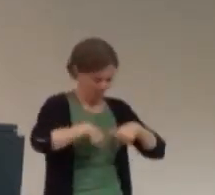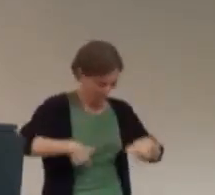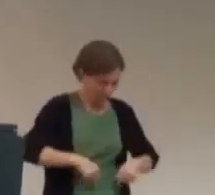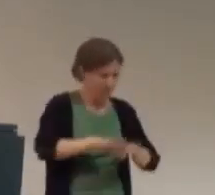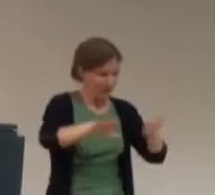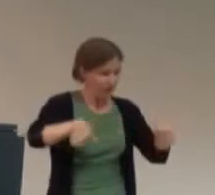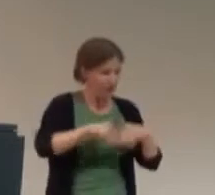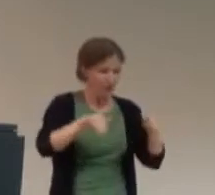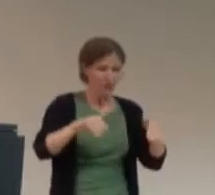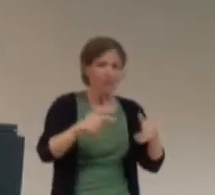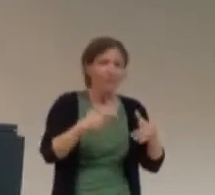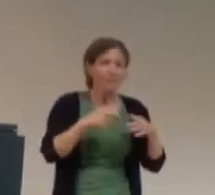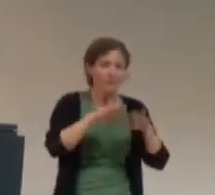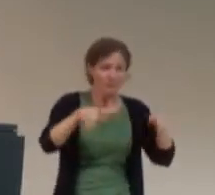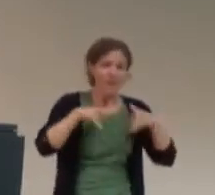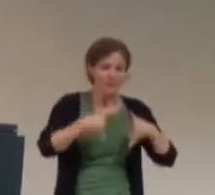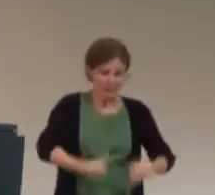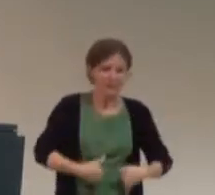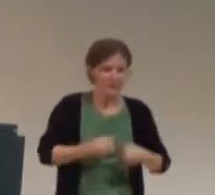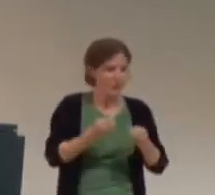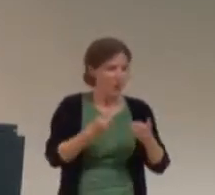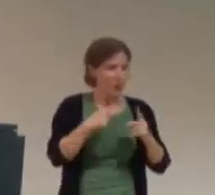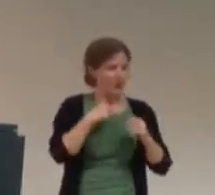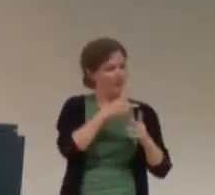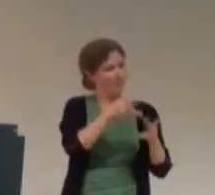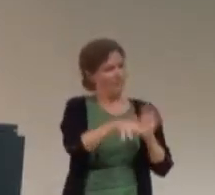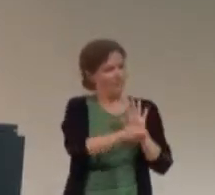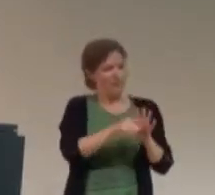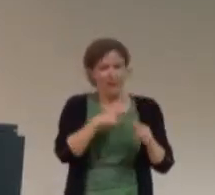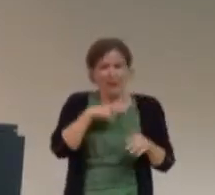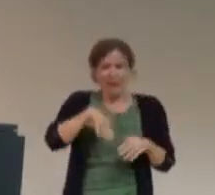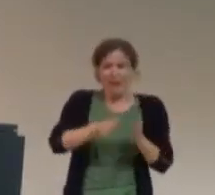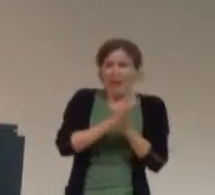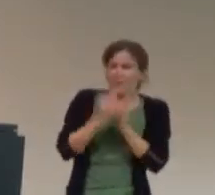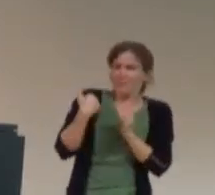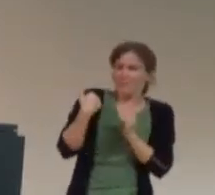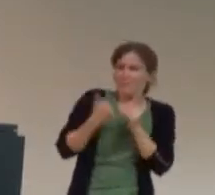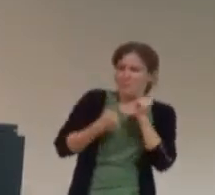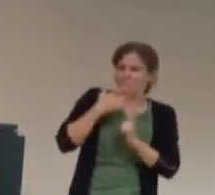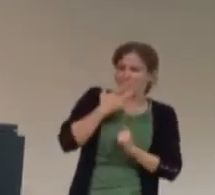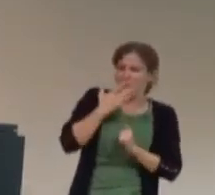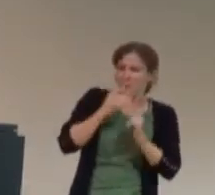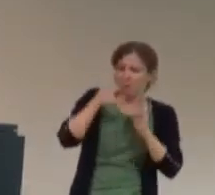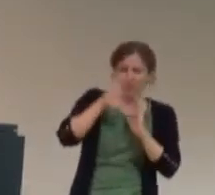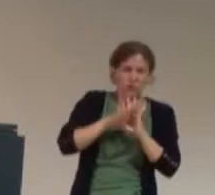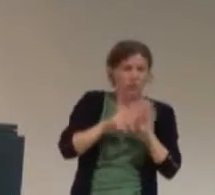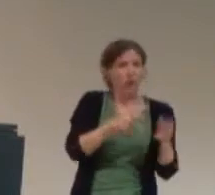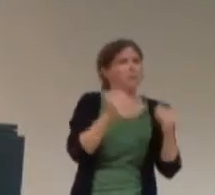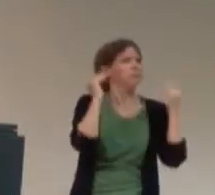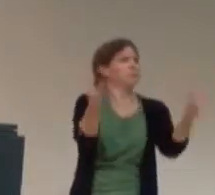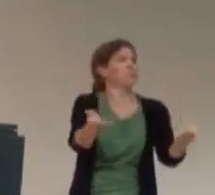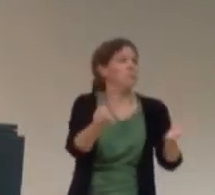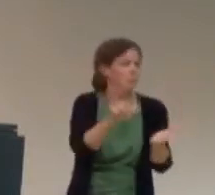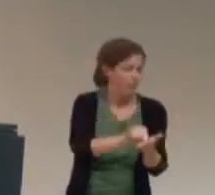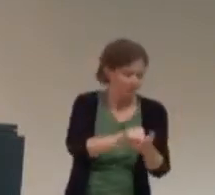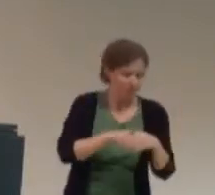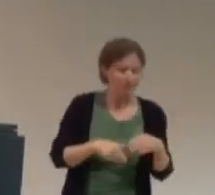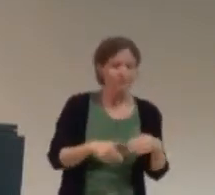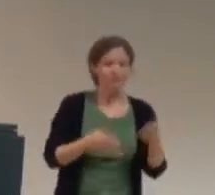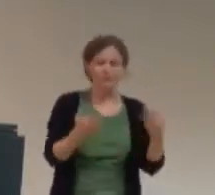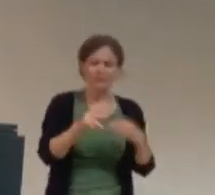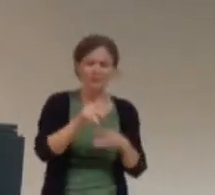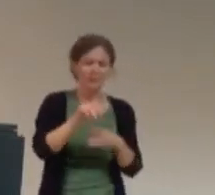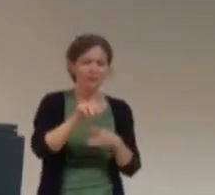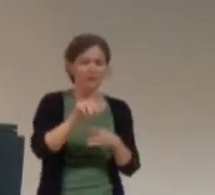that's, that's how they decided to portray me. Um, I've been, in another, this was the Daily Mail, I